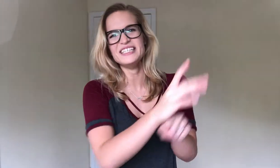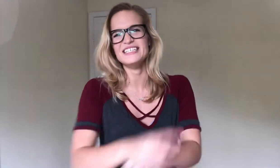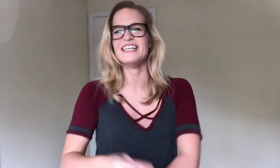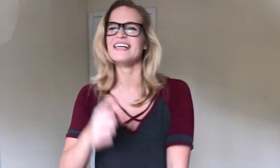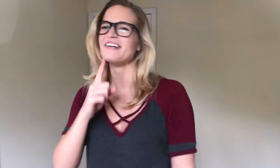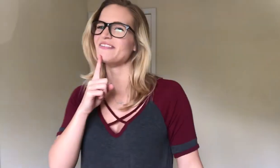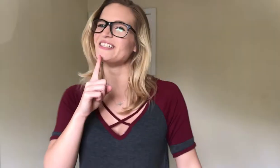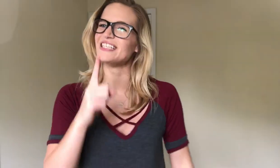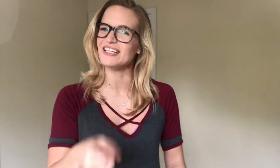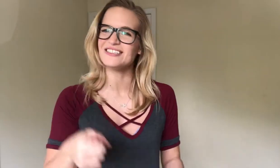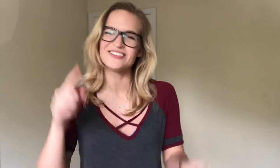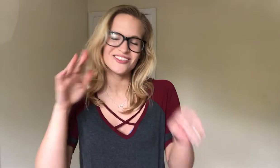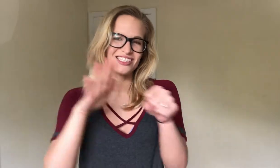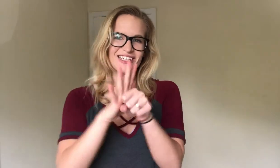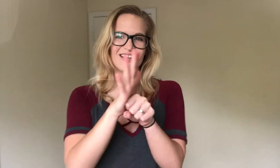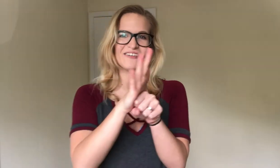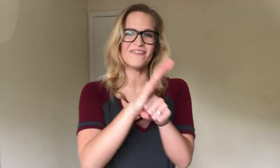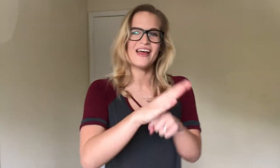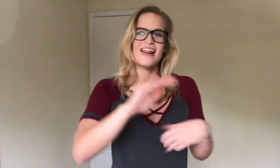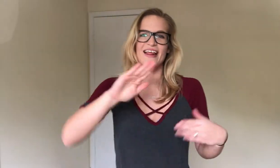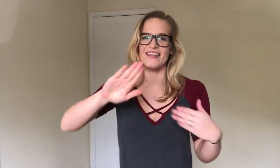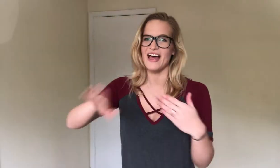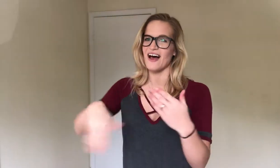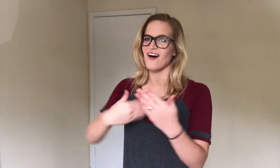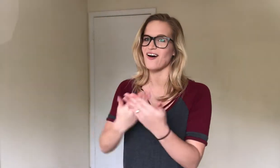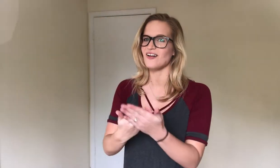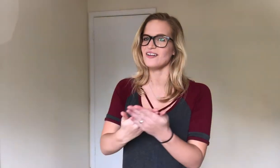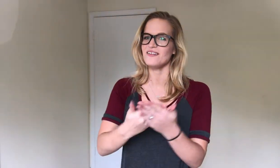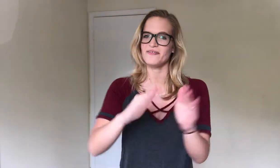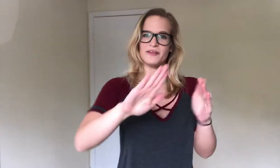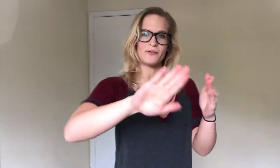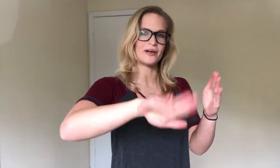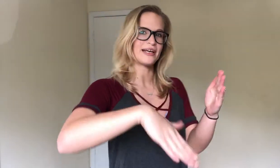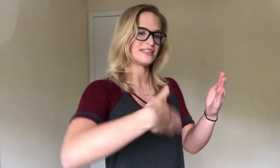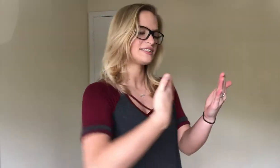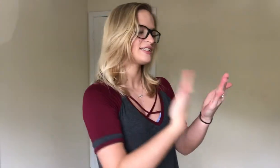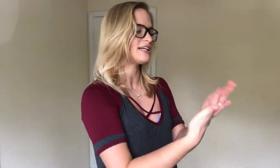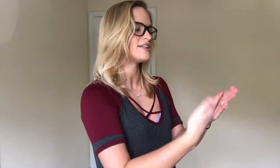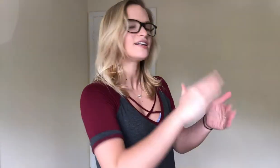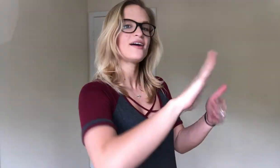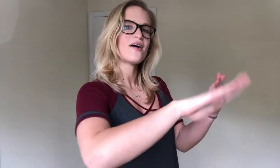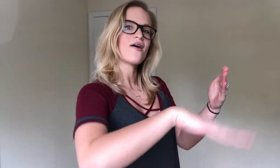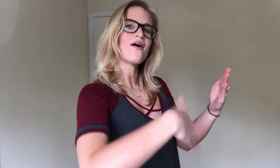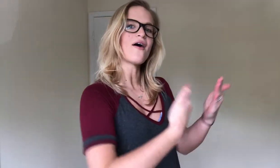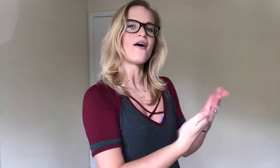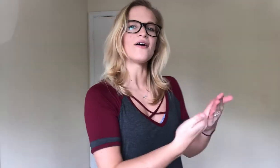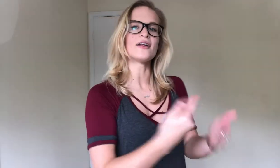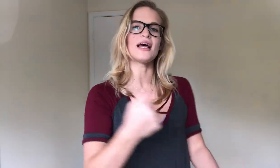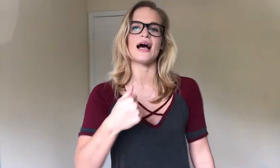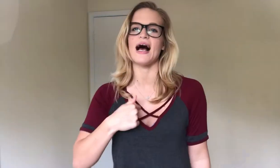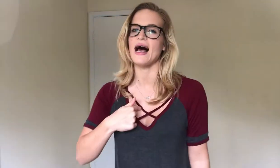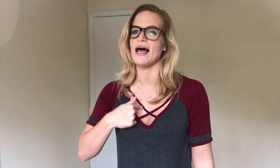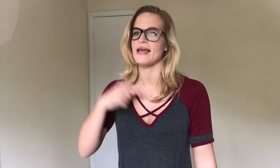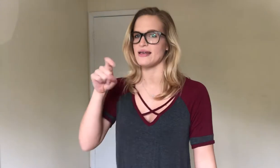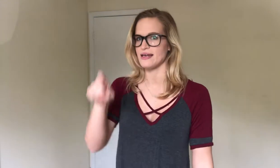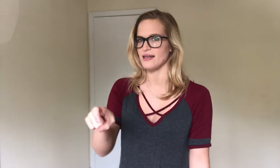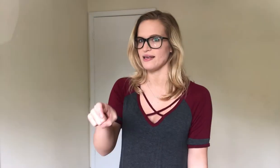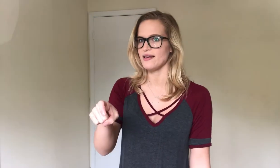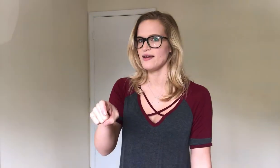for tell you enough, that I'll flip one hand into the other. All I need.